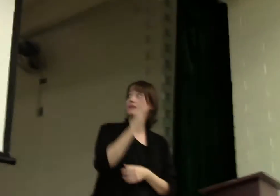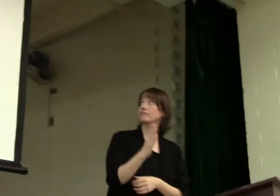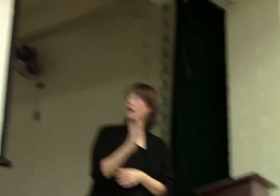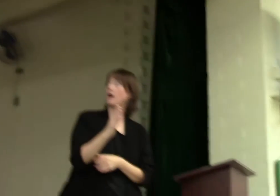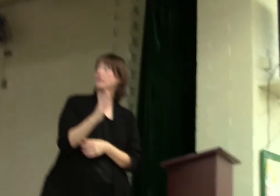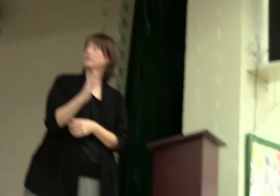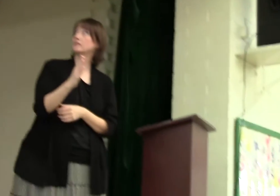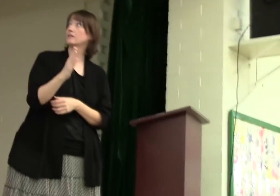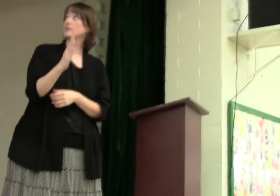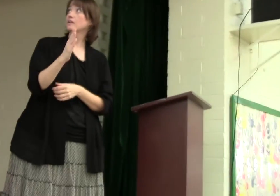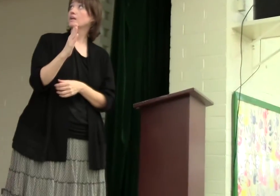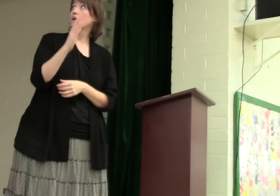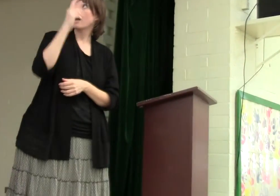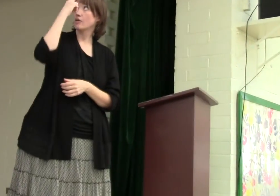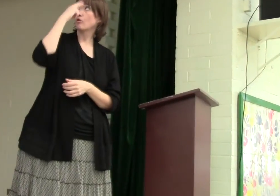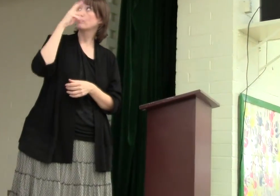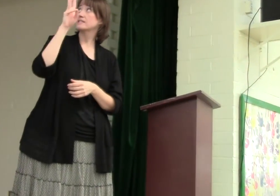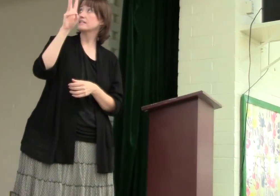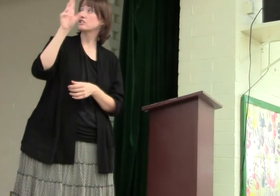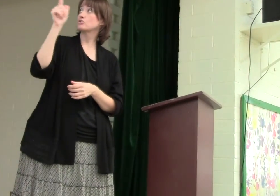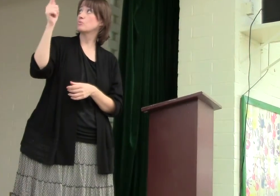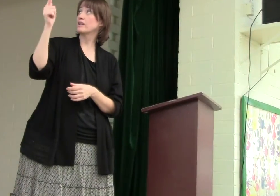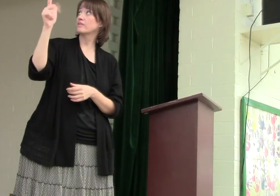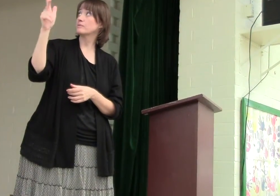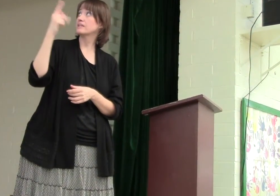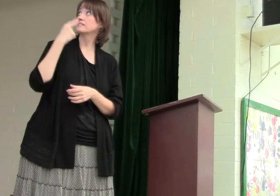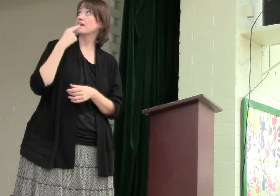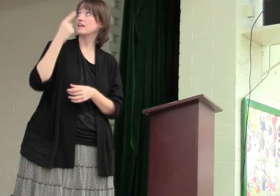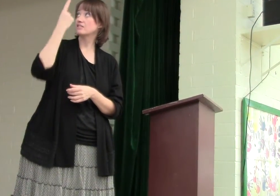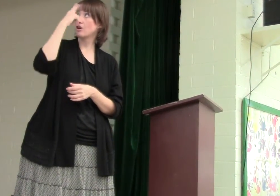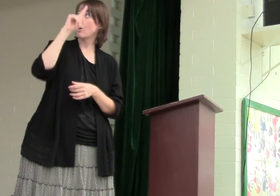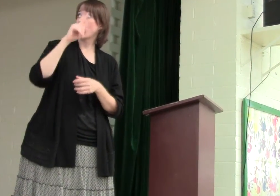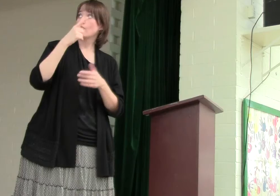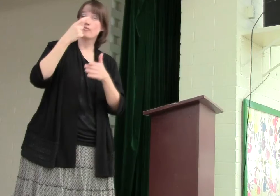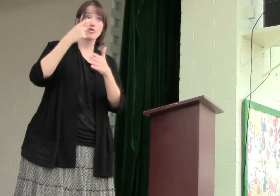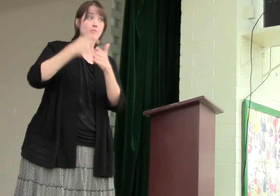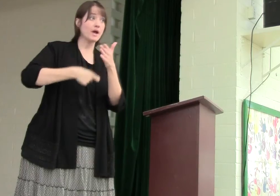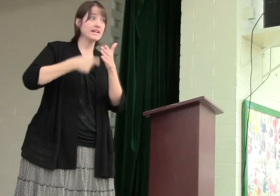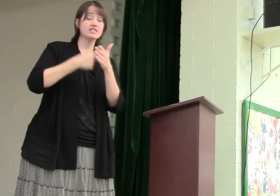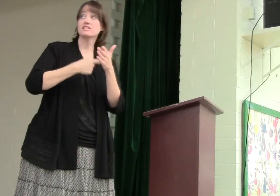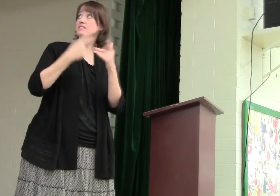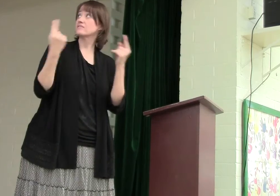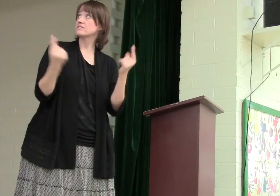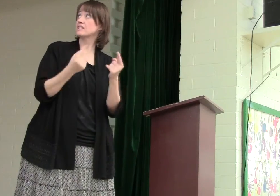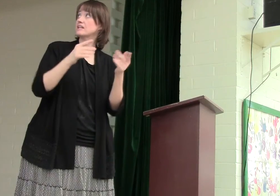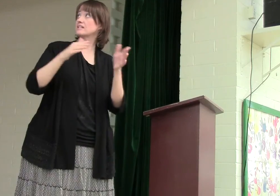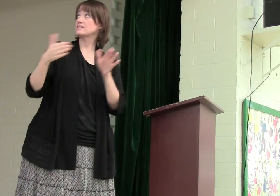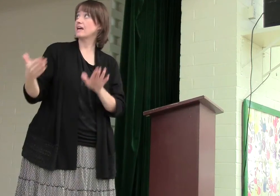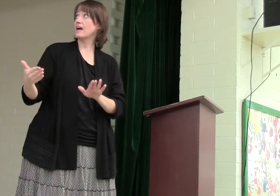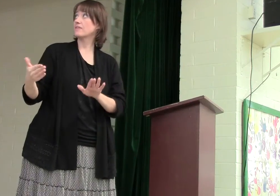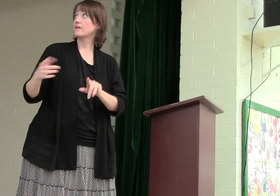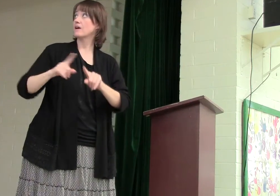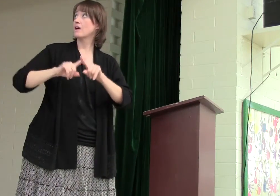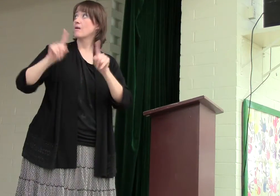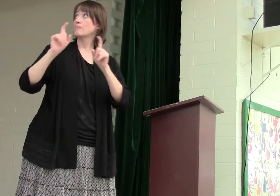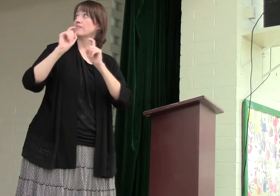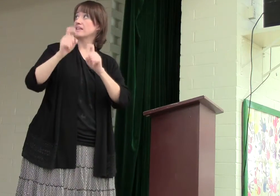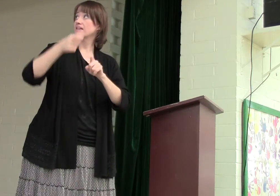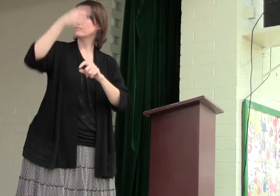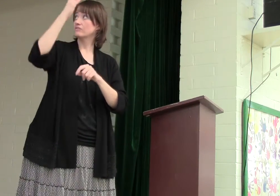of God. And Romans 6 verse 23 says, for the wages of sin is death, but the gift of